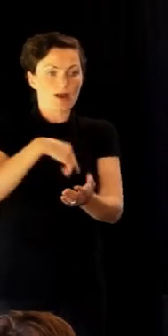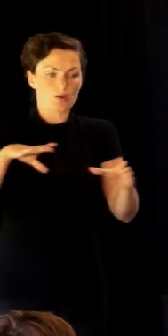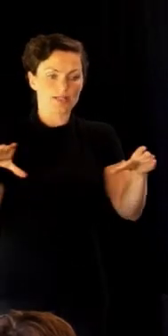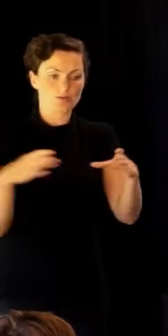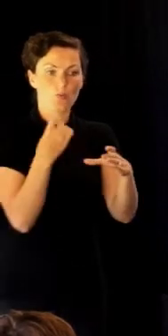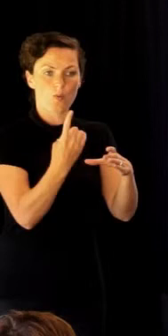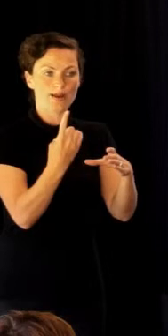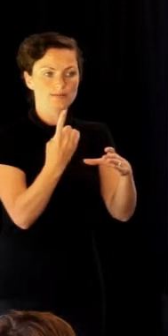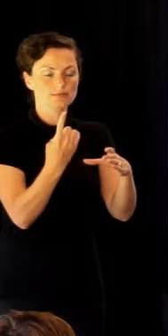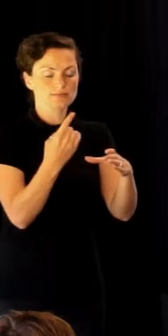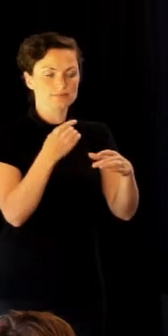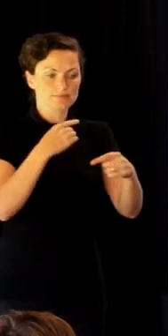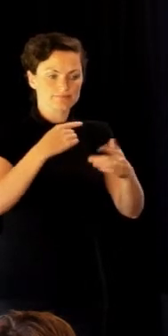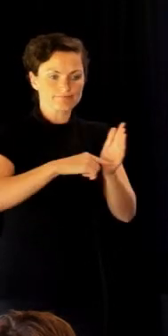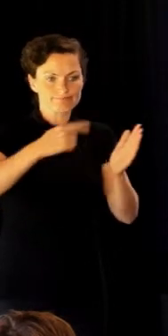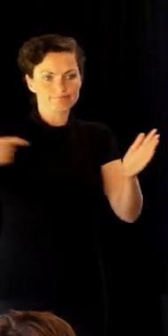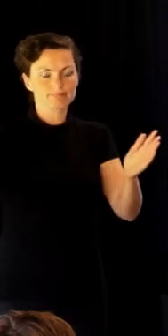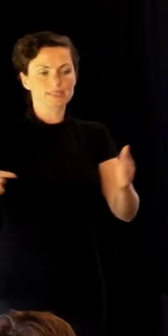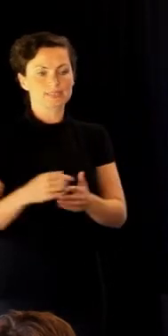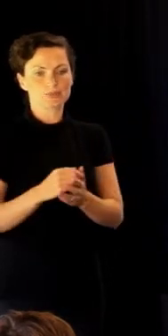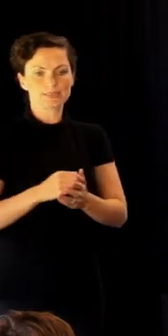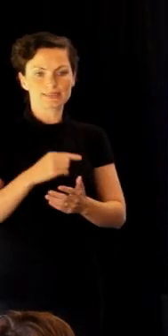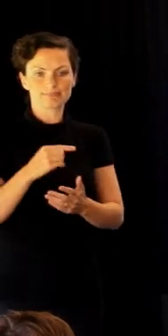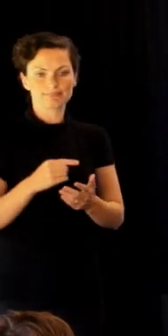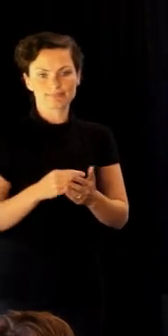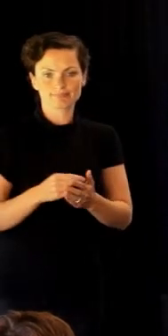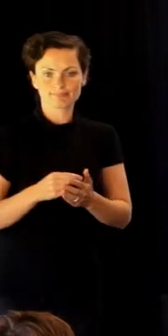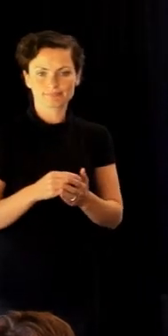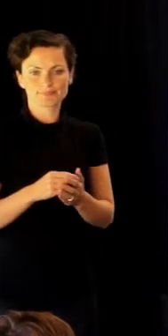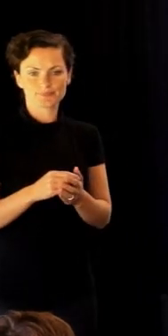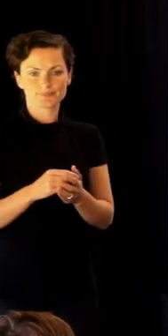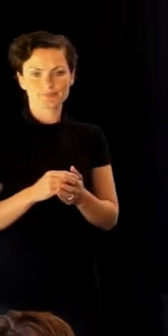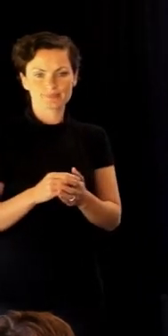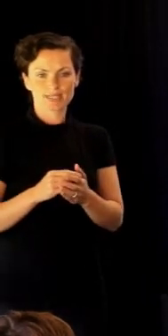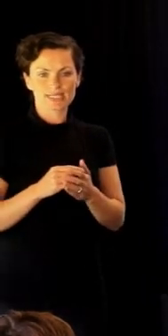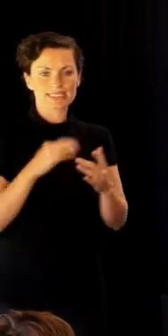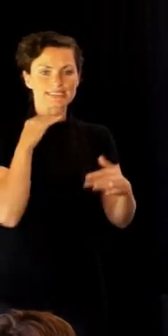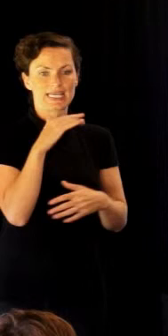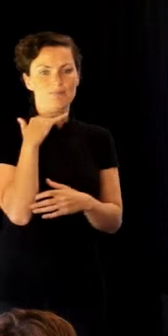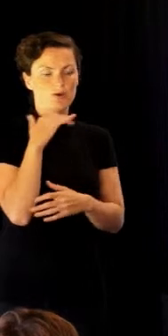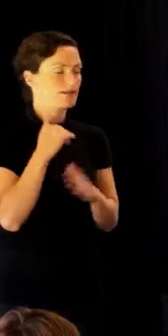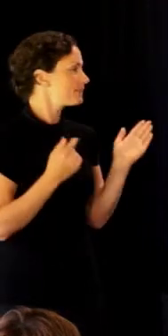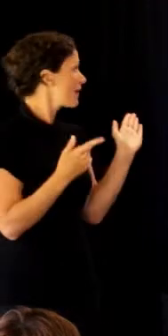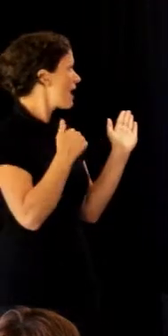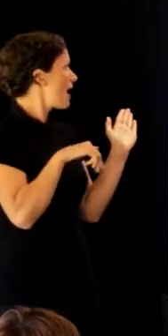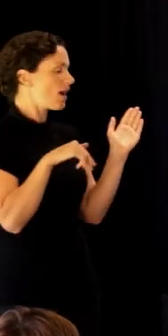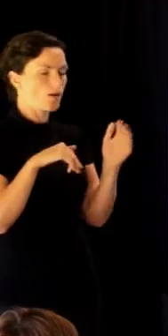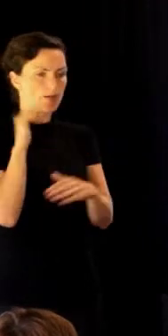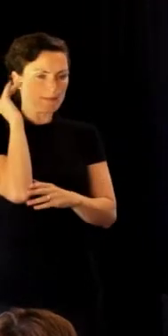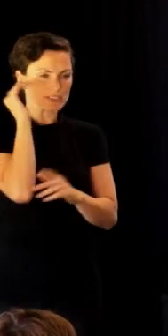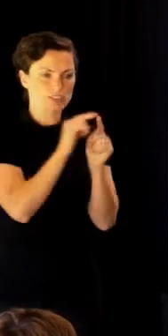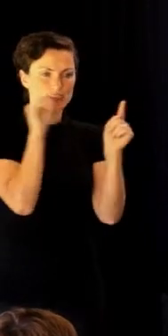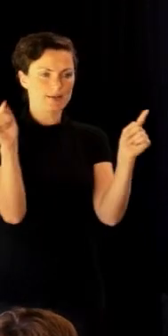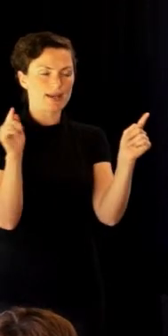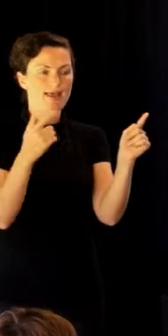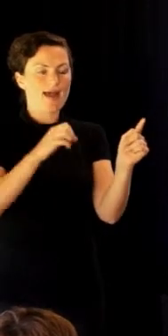all time. Tihei Māori Ora. Our mission statement, which is a bit of a misprint, is Piritoto, the blood